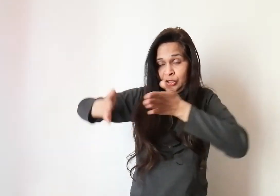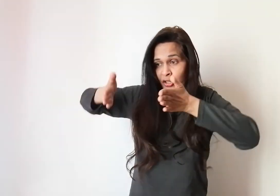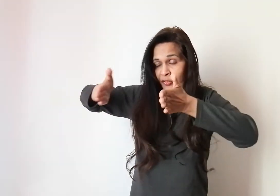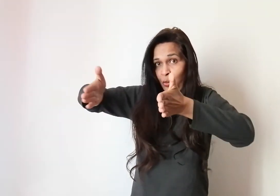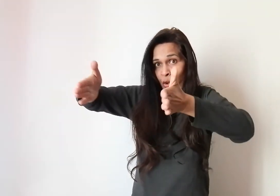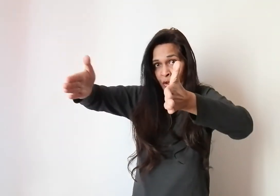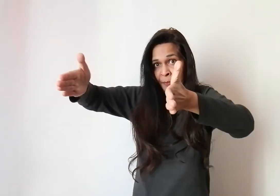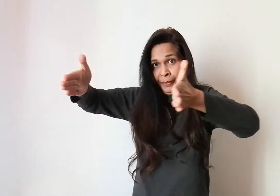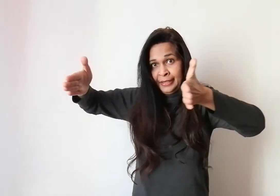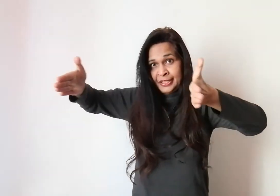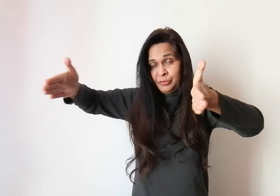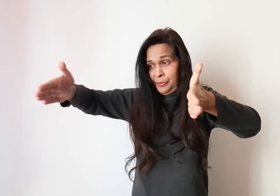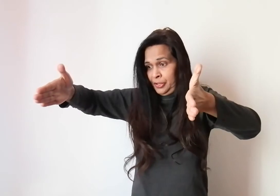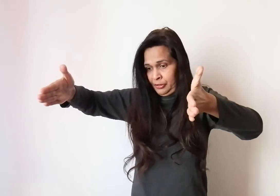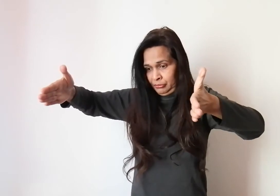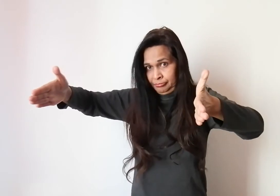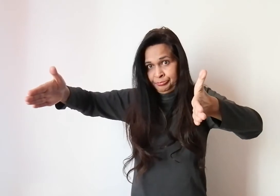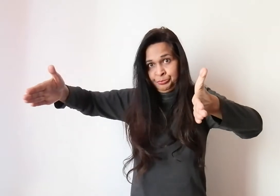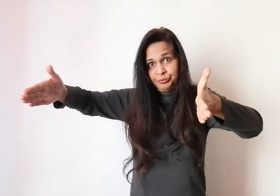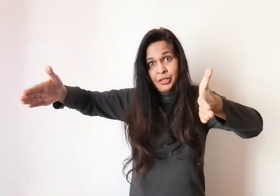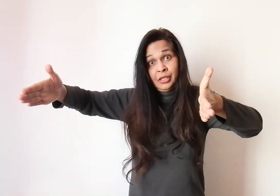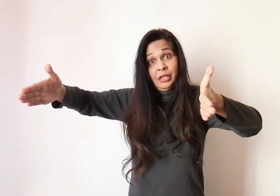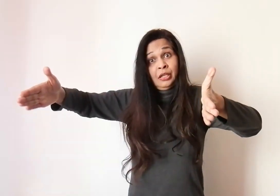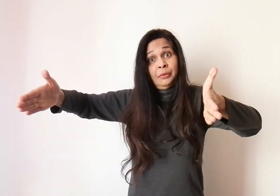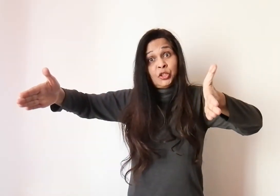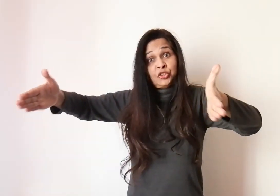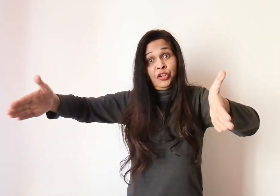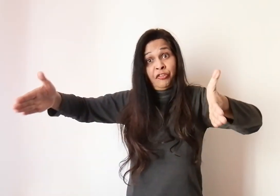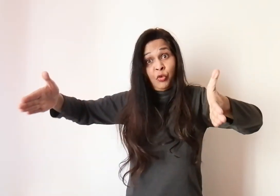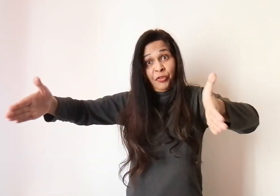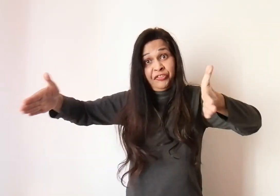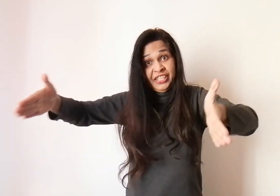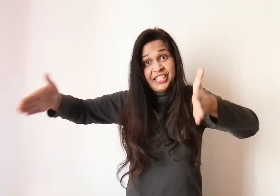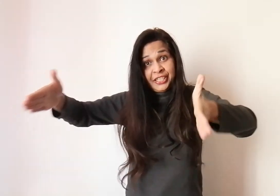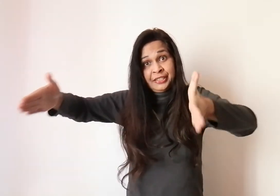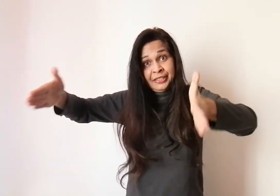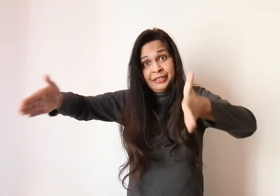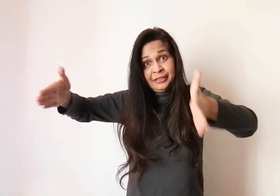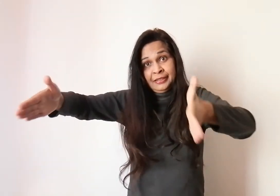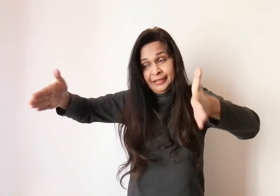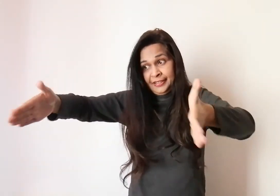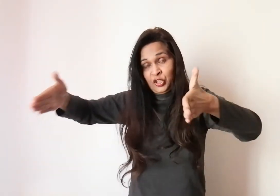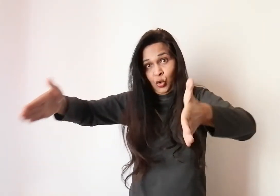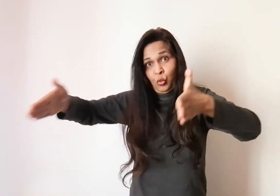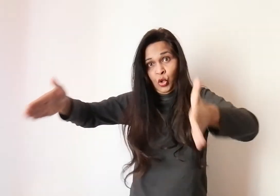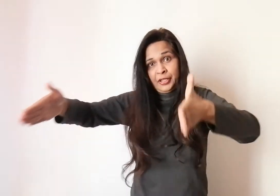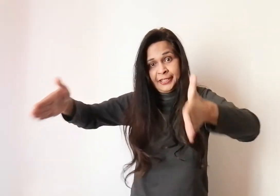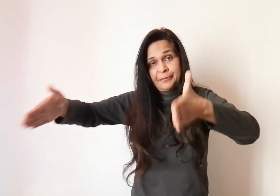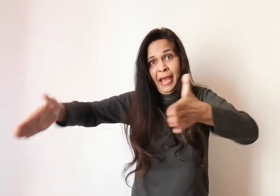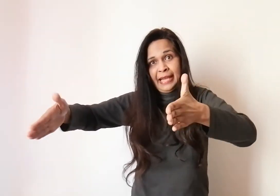And you have your walking place. Maybe about three or four feet. This is your walking spot.